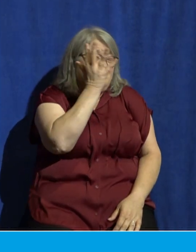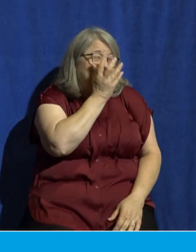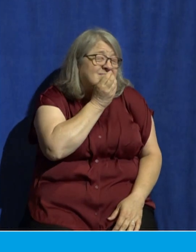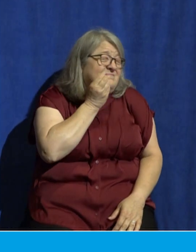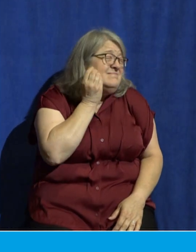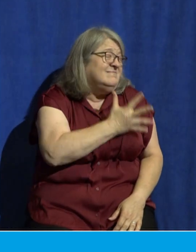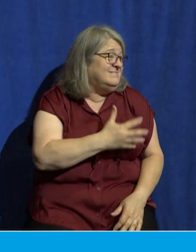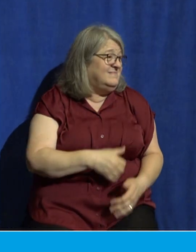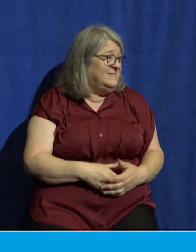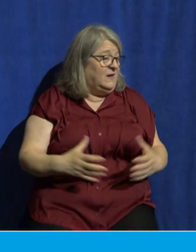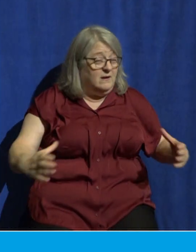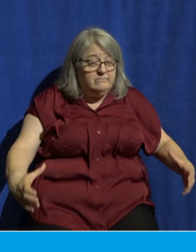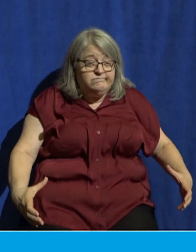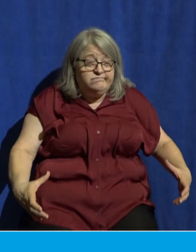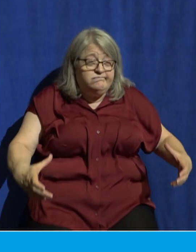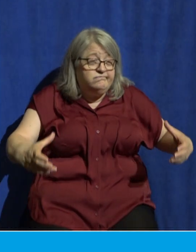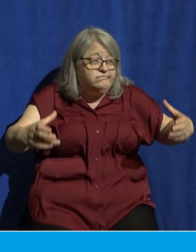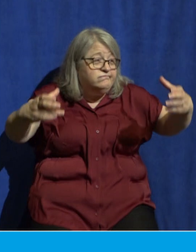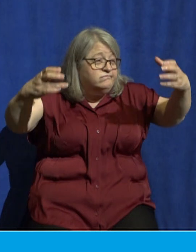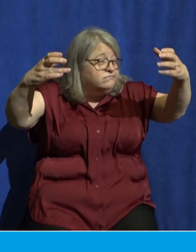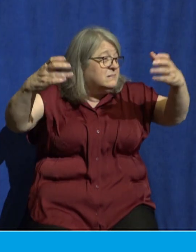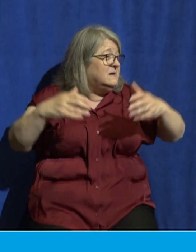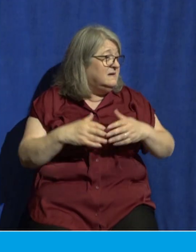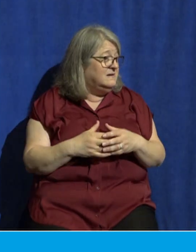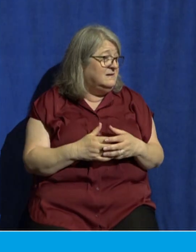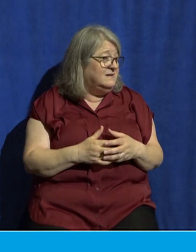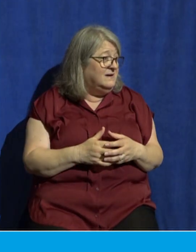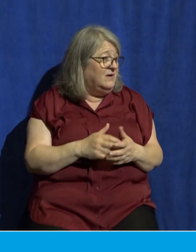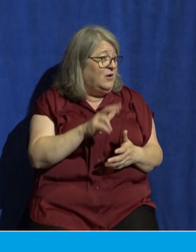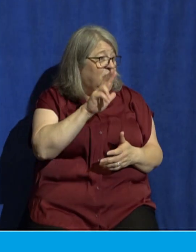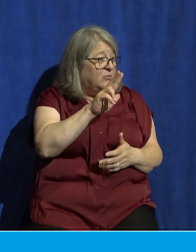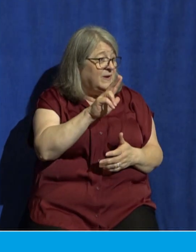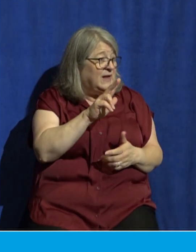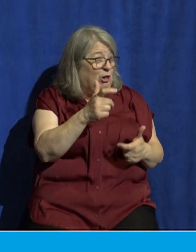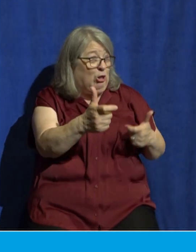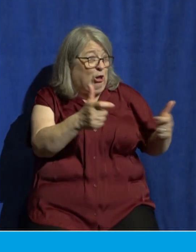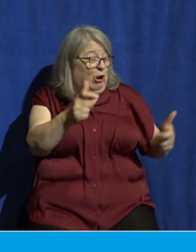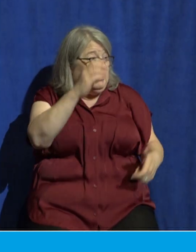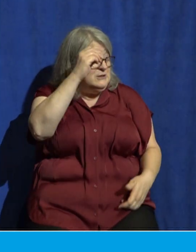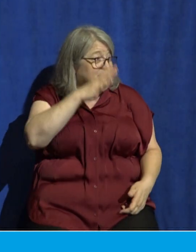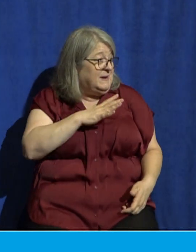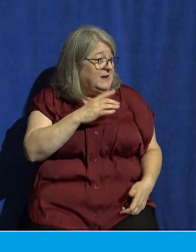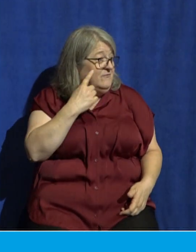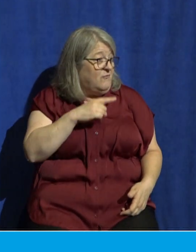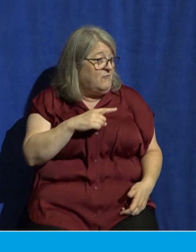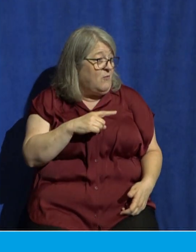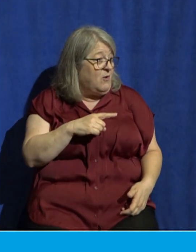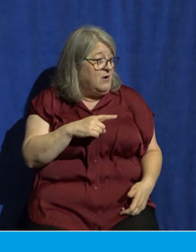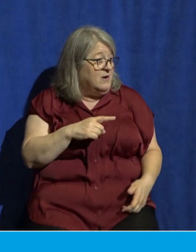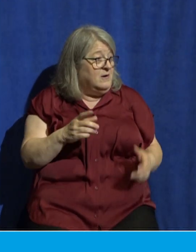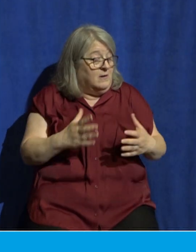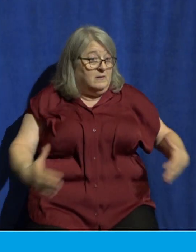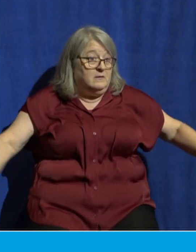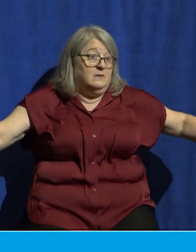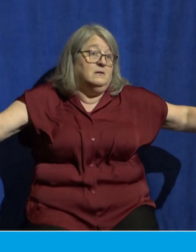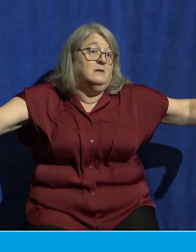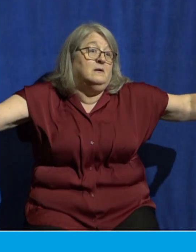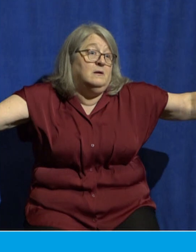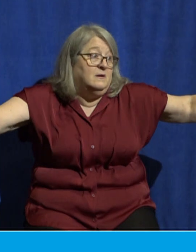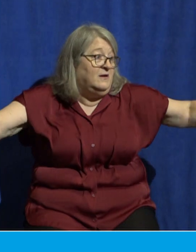columns of the temple, historians say, it would take three large men to completely stretch their arms out, to get their